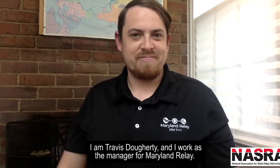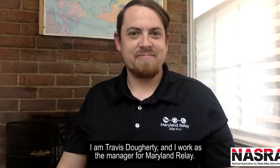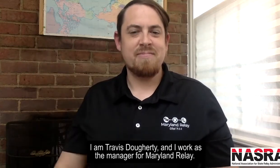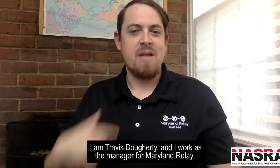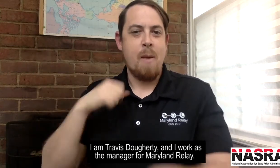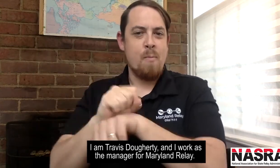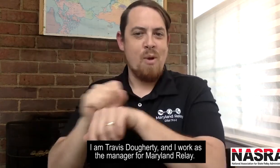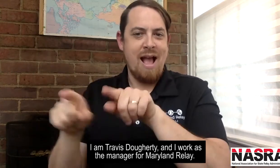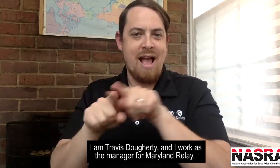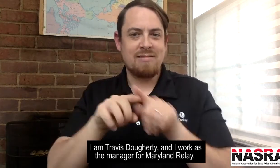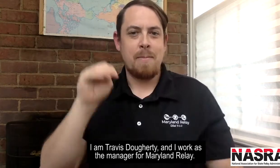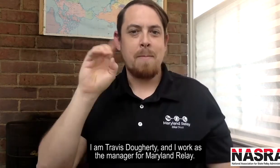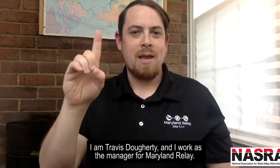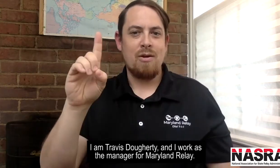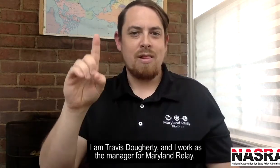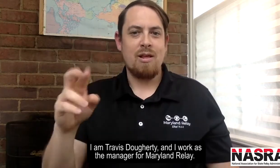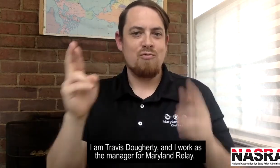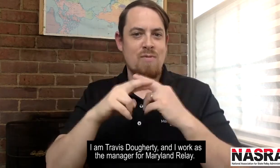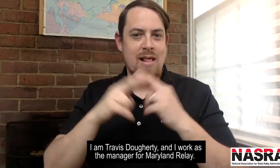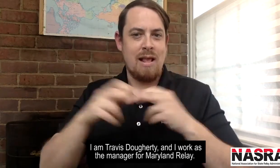as the manager for Maryland Relay.